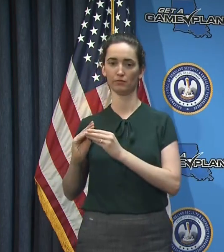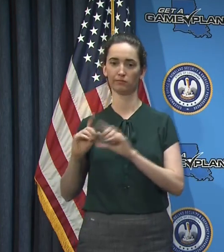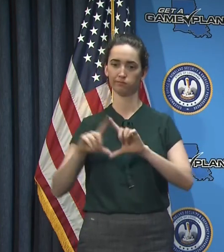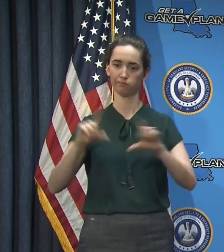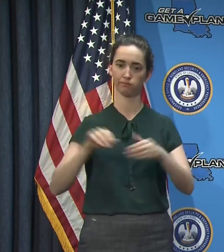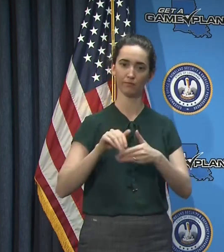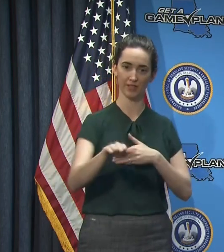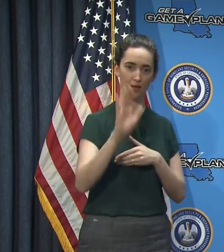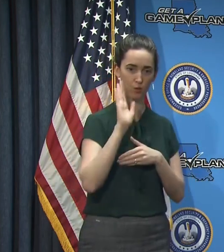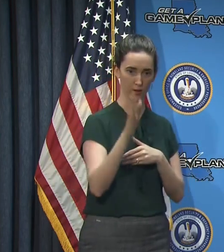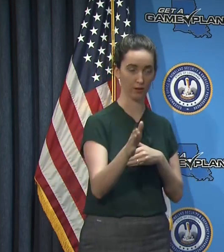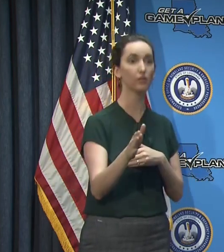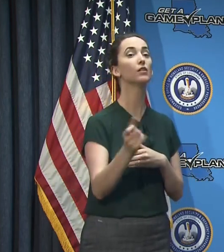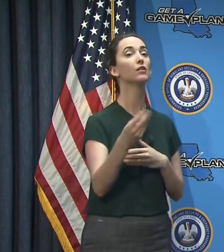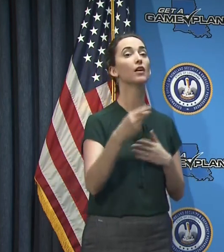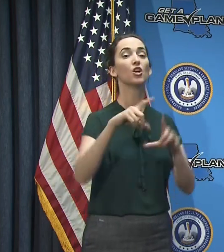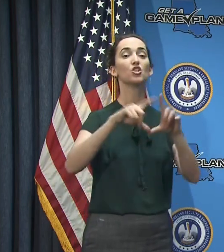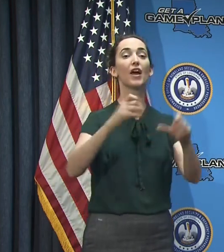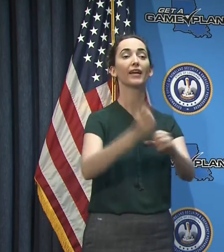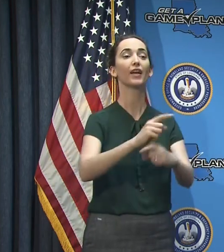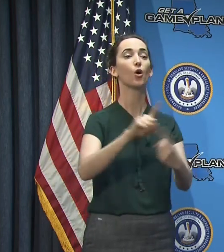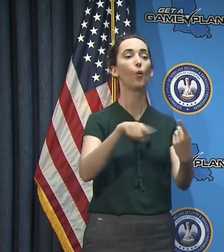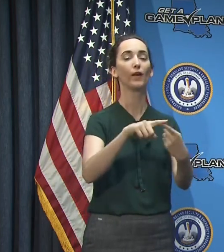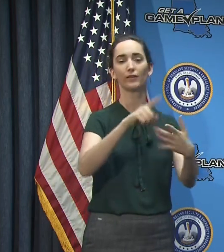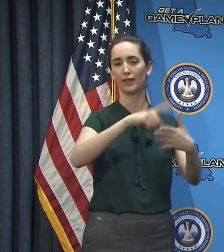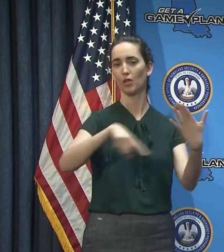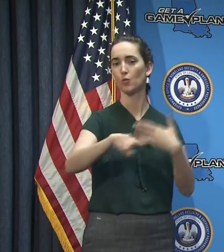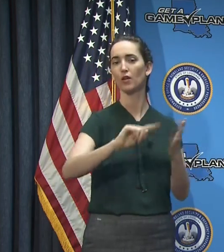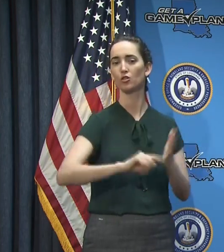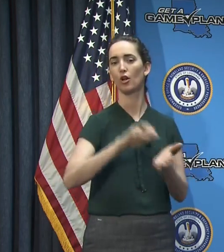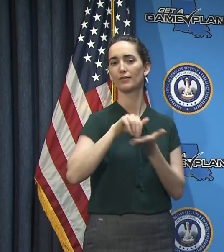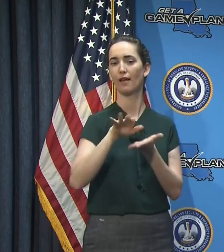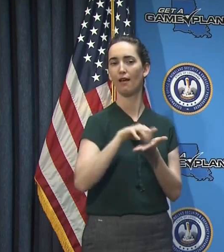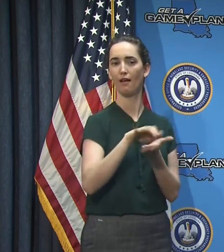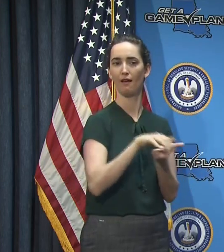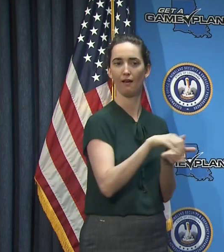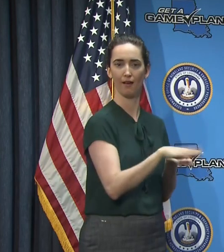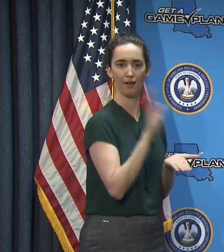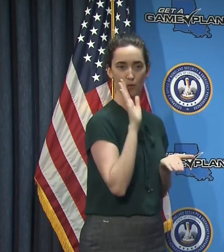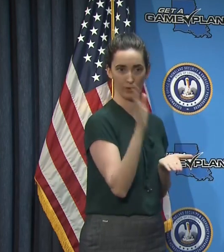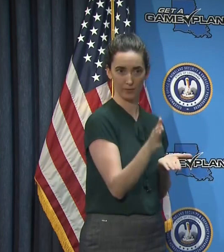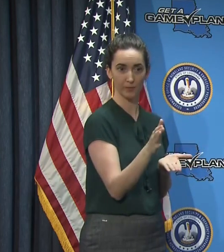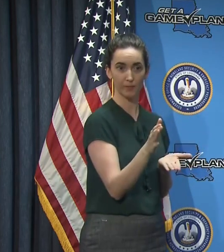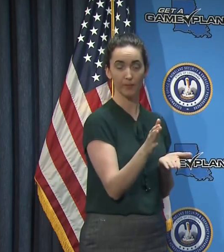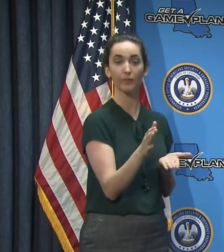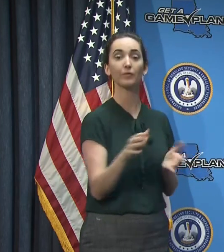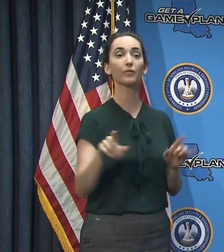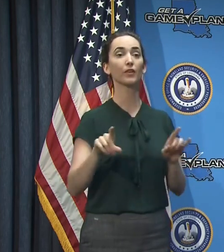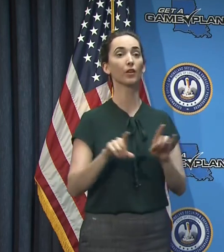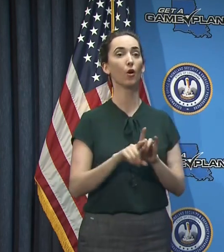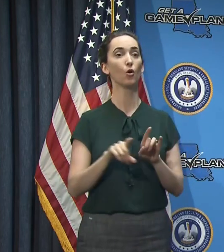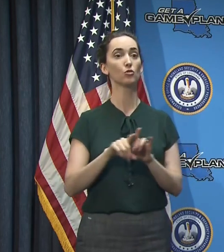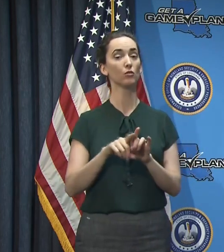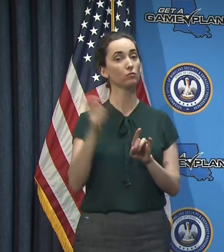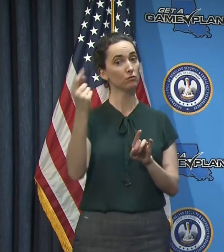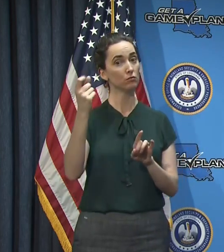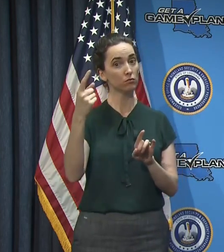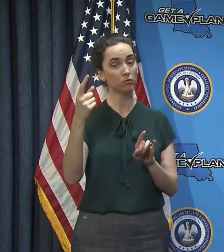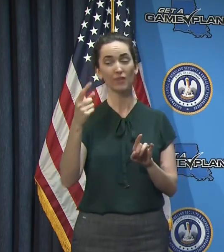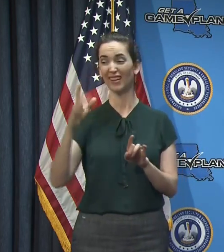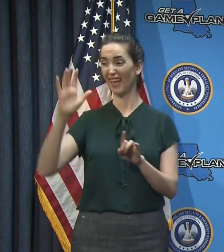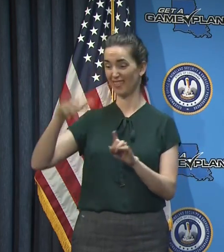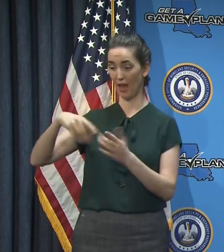start next week. And again, those payments are in addition to the normal state benefit,